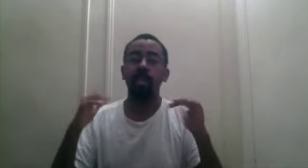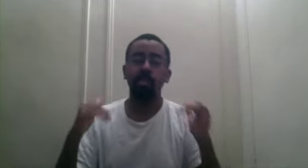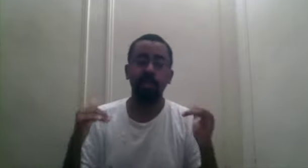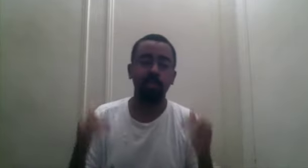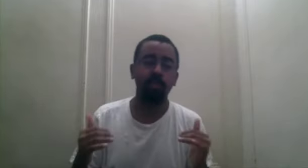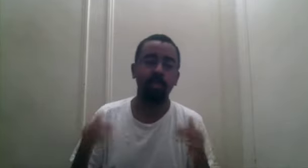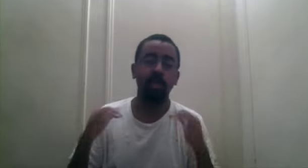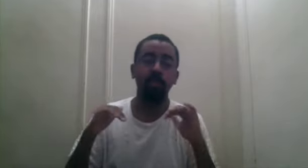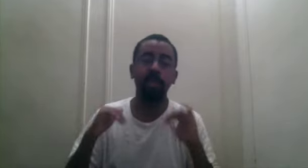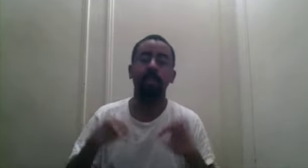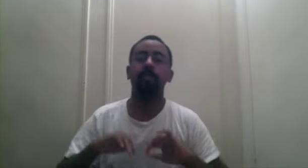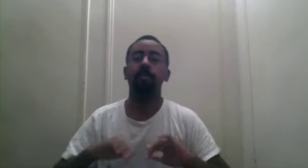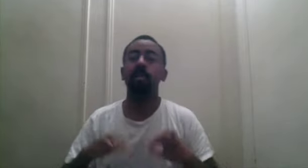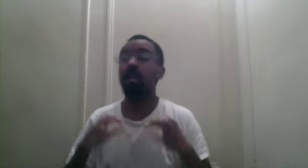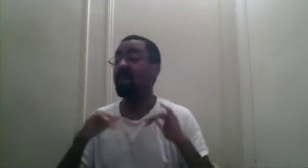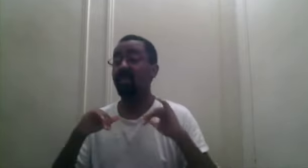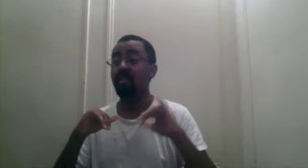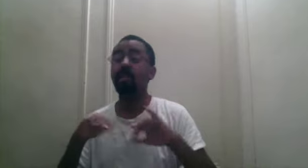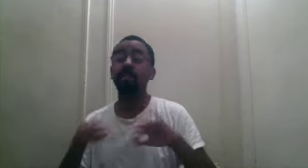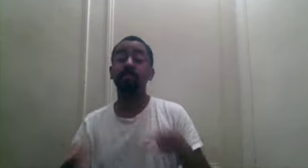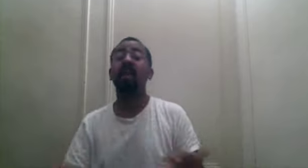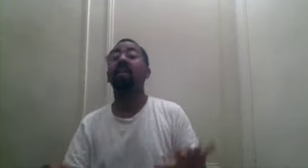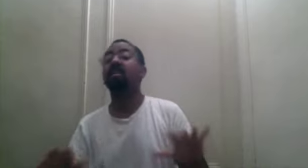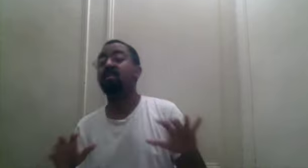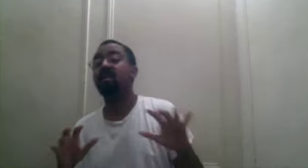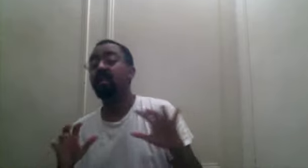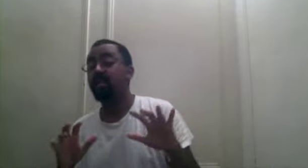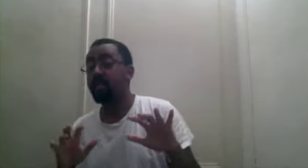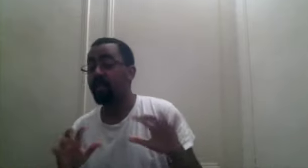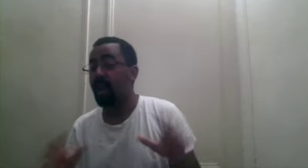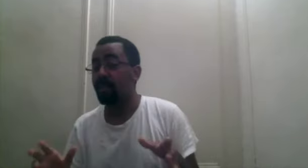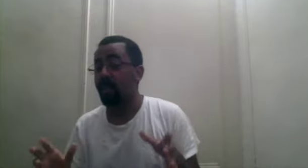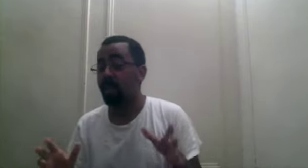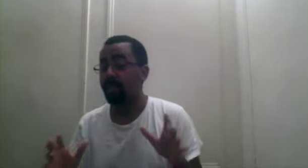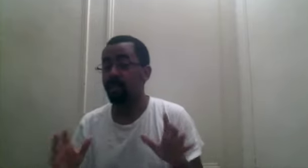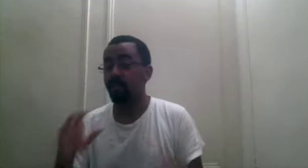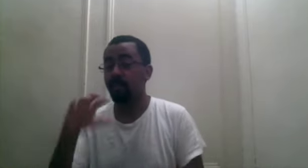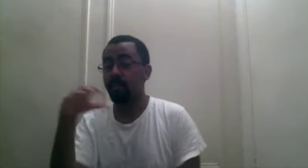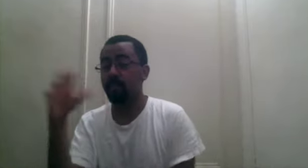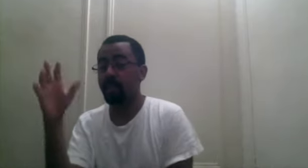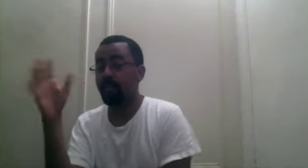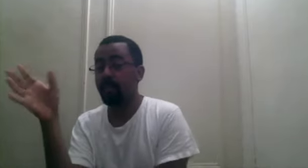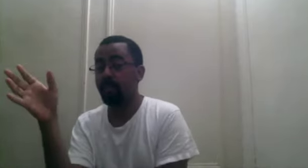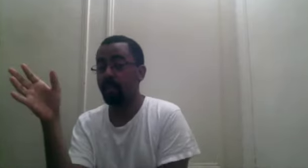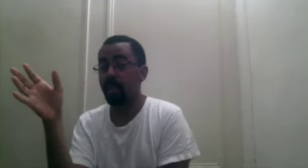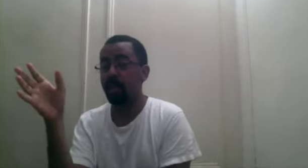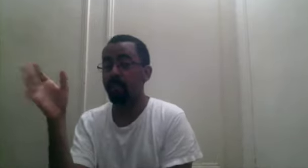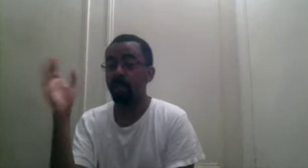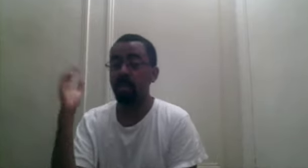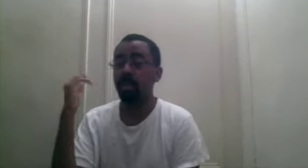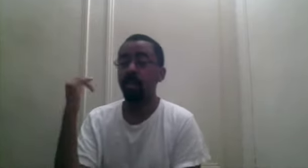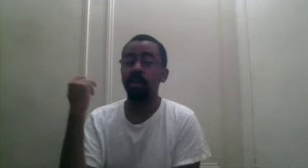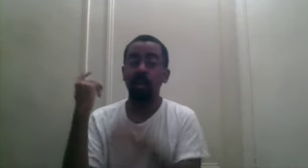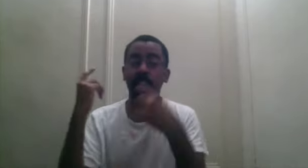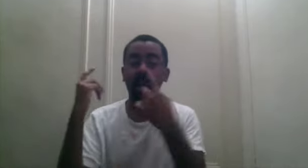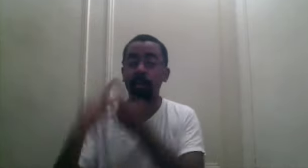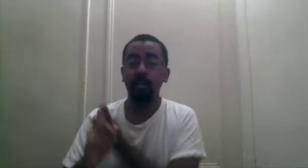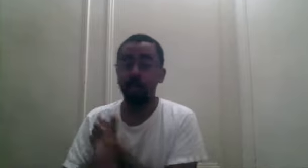Dressrosa a peaceful place because this madness is gotta be enough for people to desire peace. Yo, everyone on the